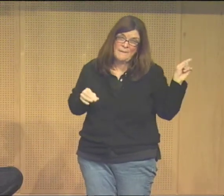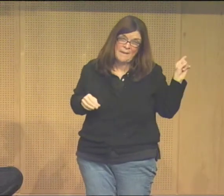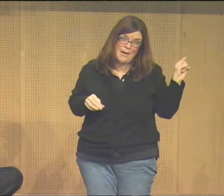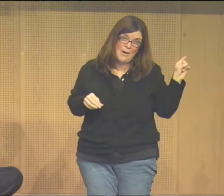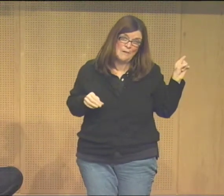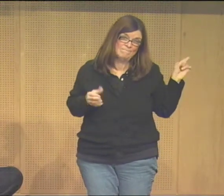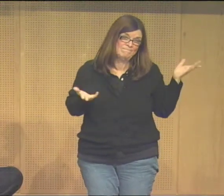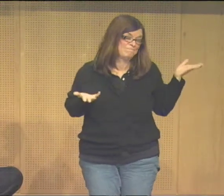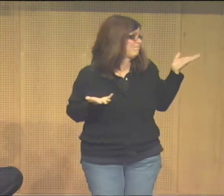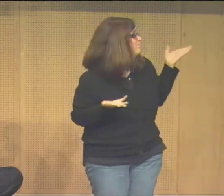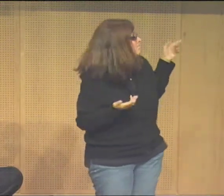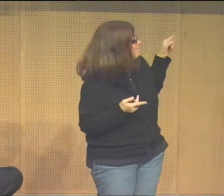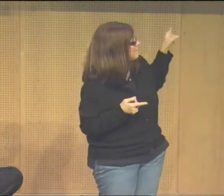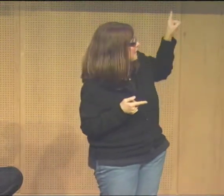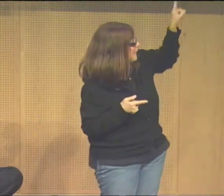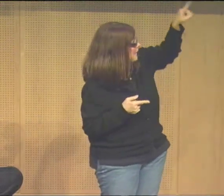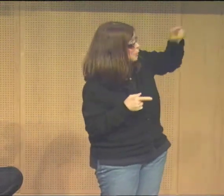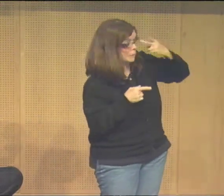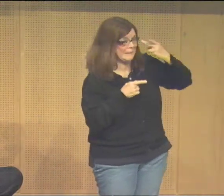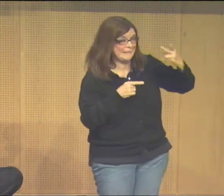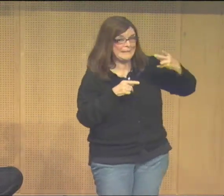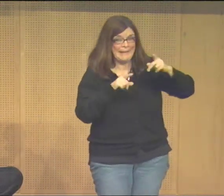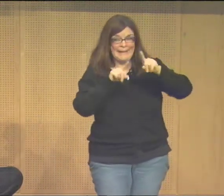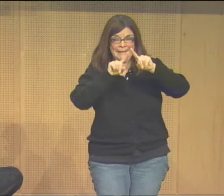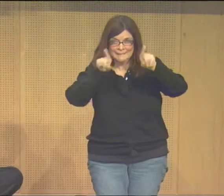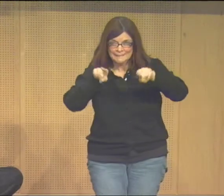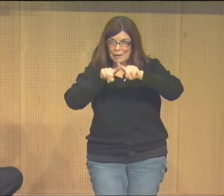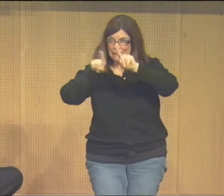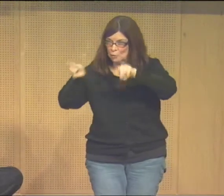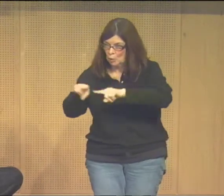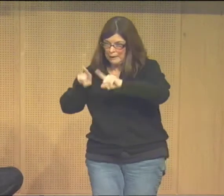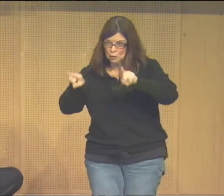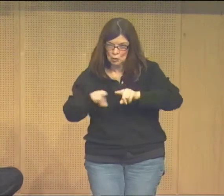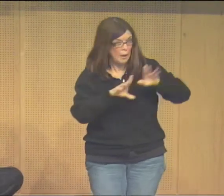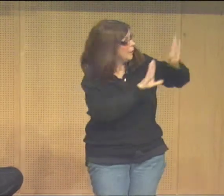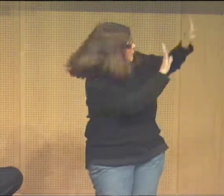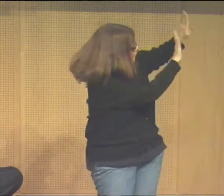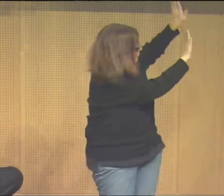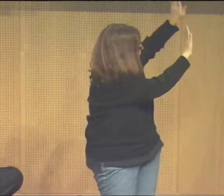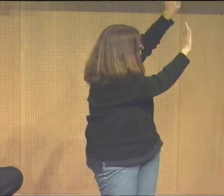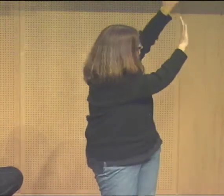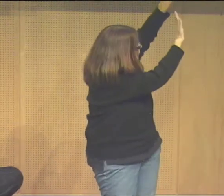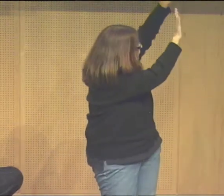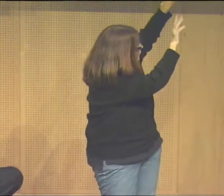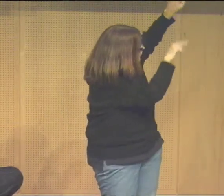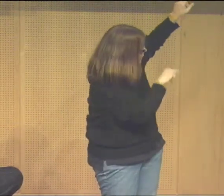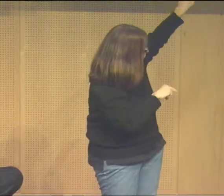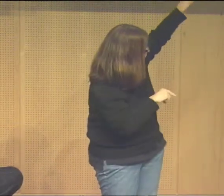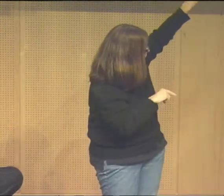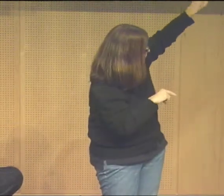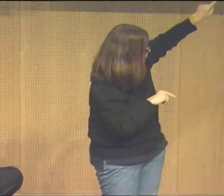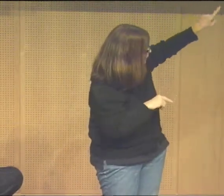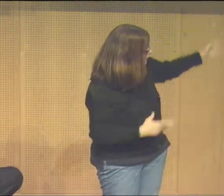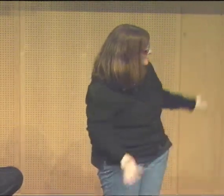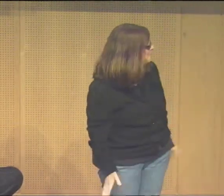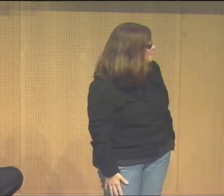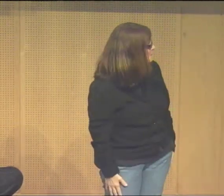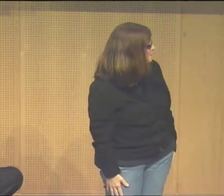There's a hidden message in this. I don't know if you can see it or not. But there's a lot of concentric circles that are sort of hidden within it.